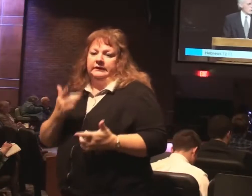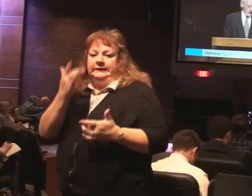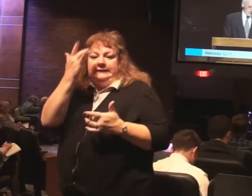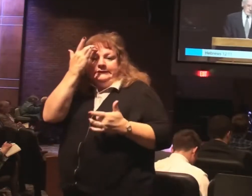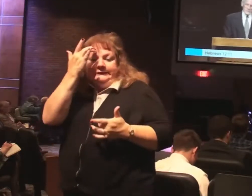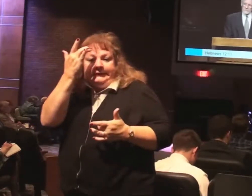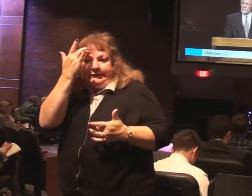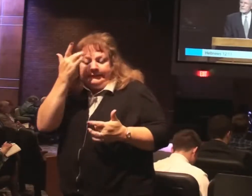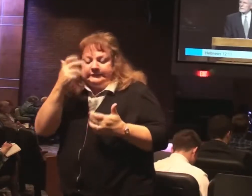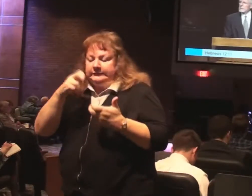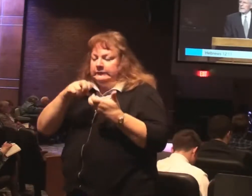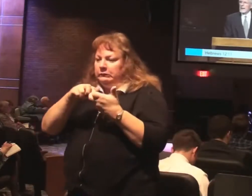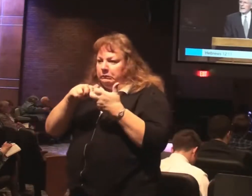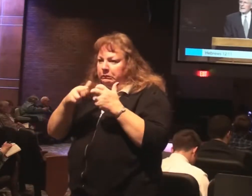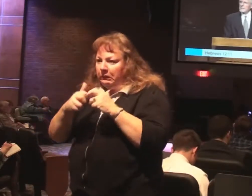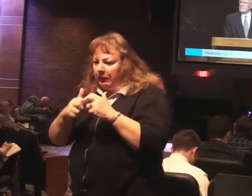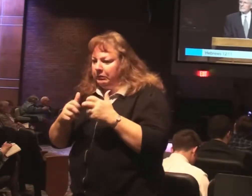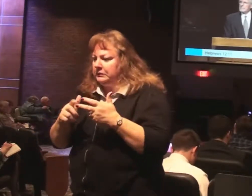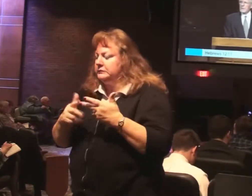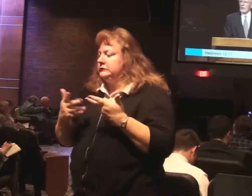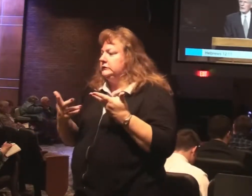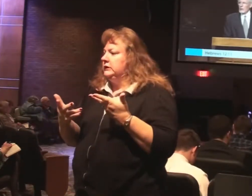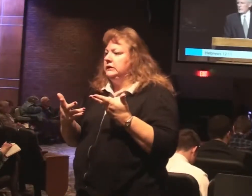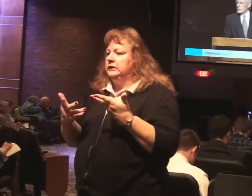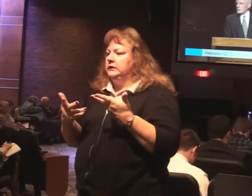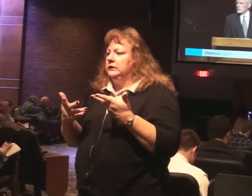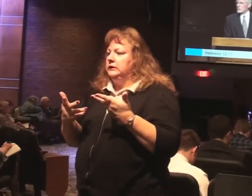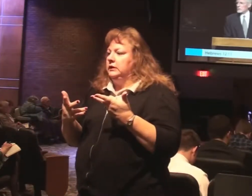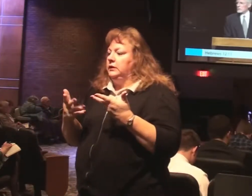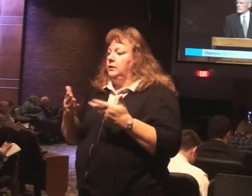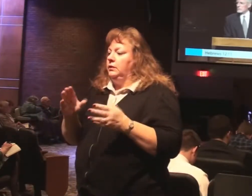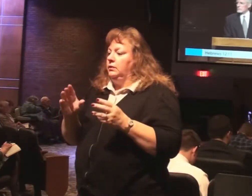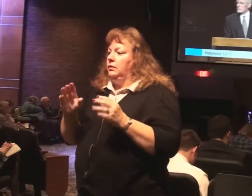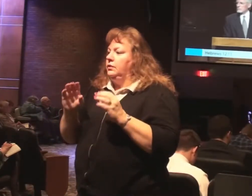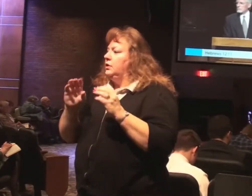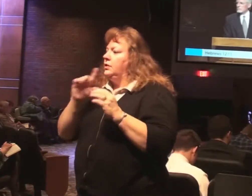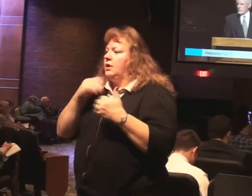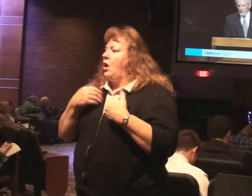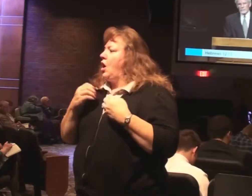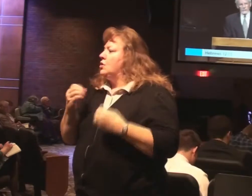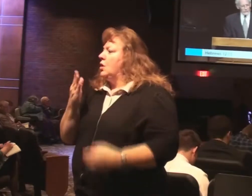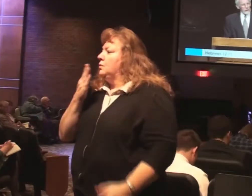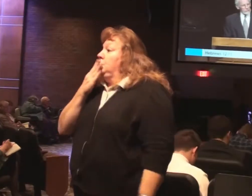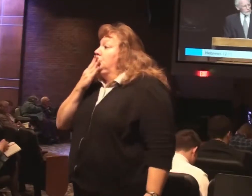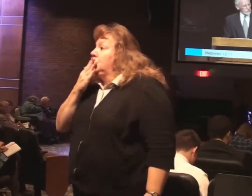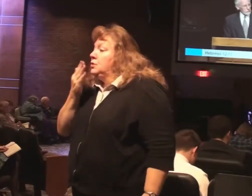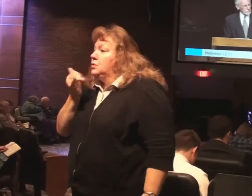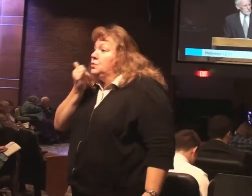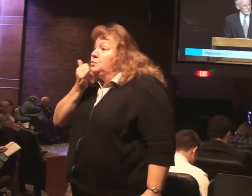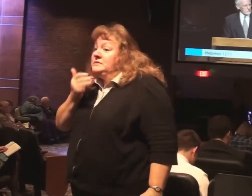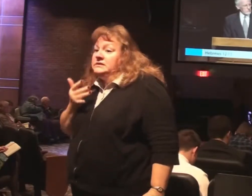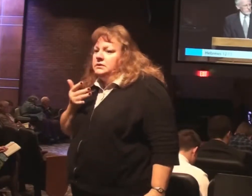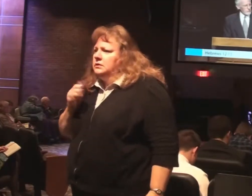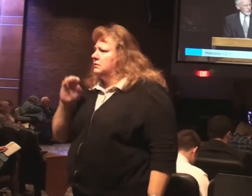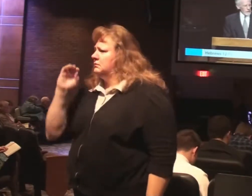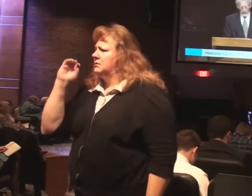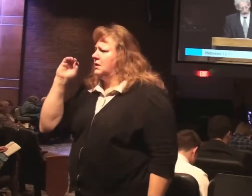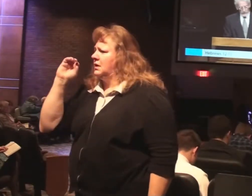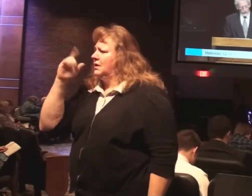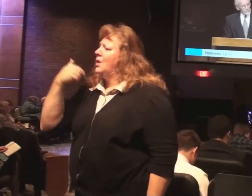problems. There are no accidents for us as God's children. In that sense,